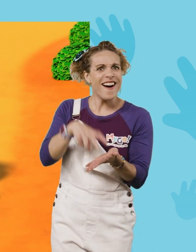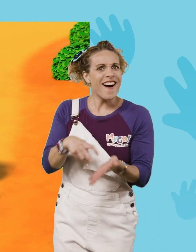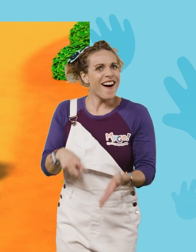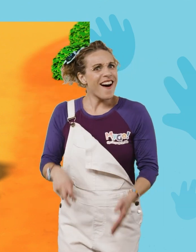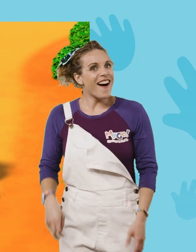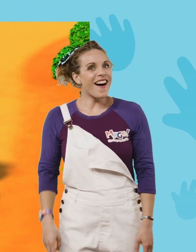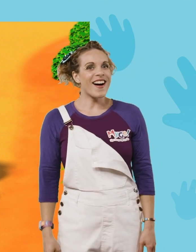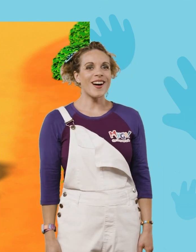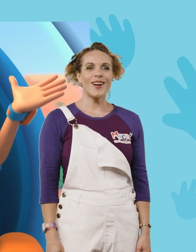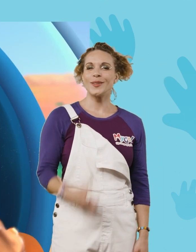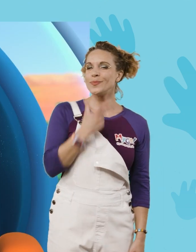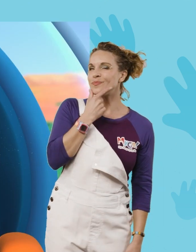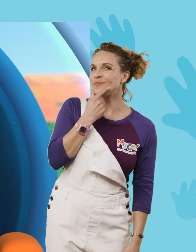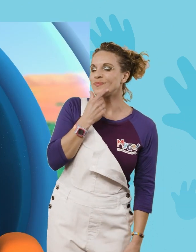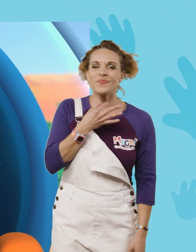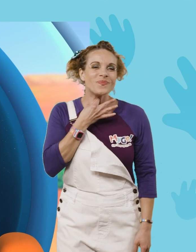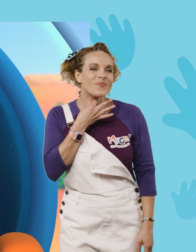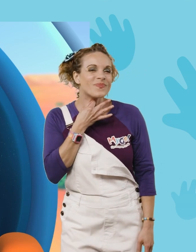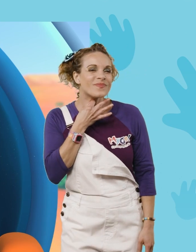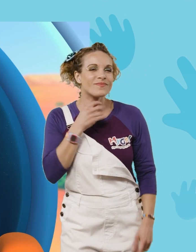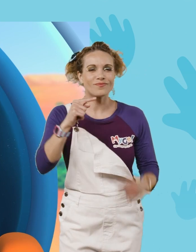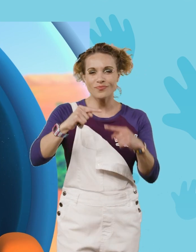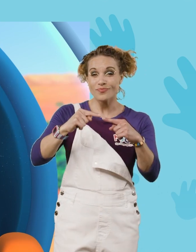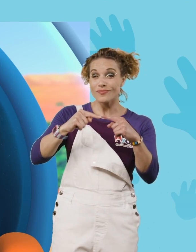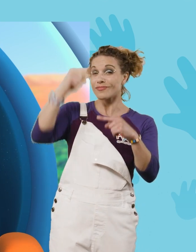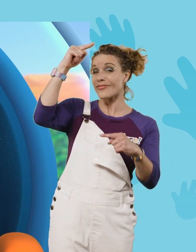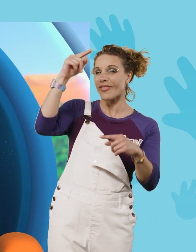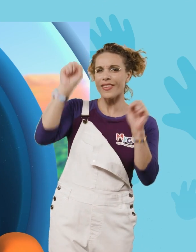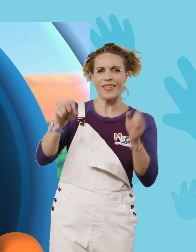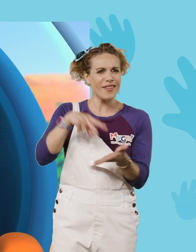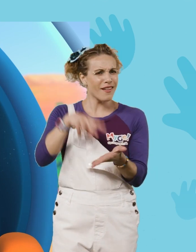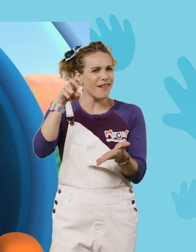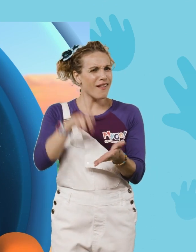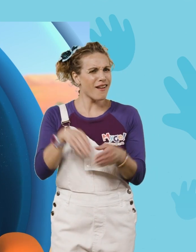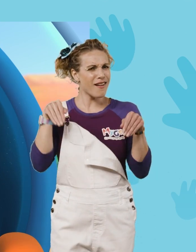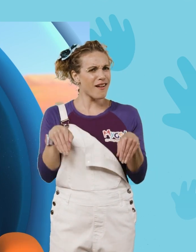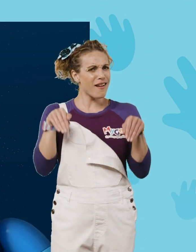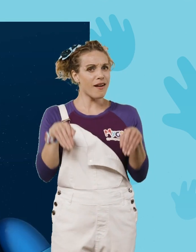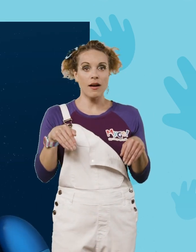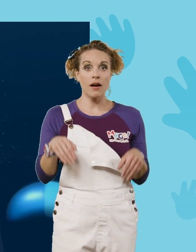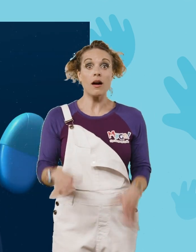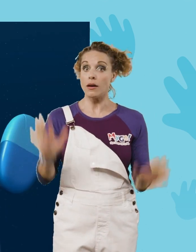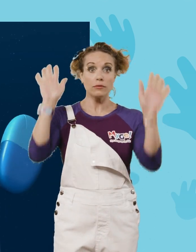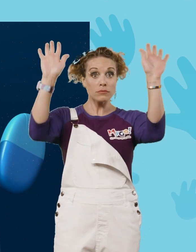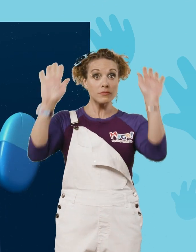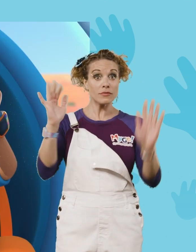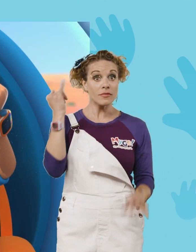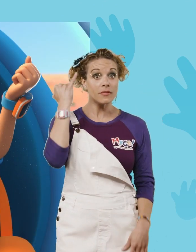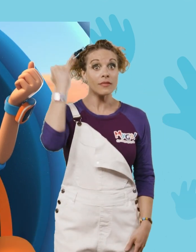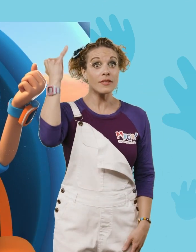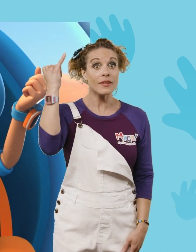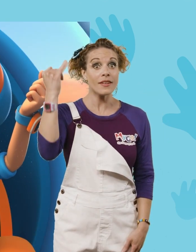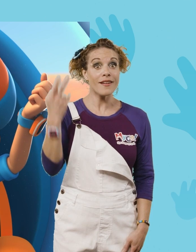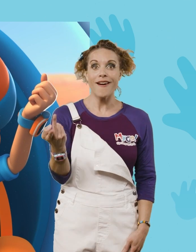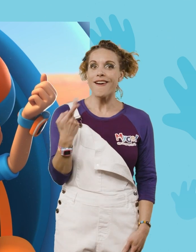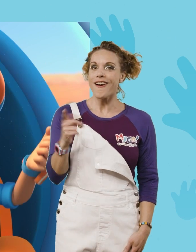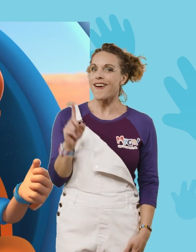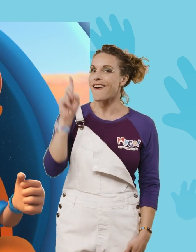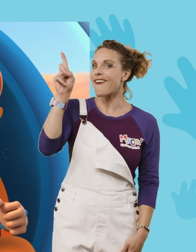jump! Hmm, I wonder, how high can a kangaroo jump? Great idea, we'll go